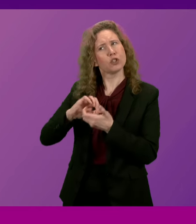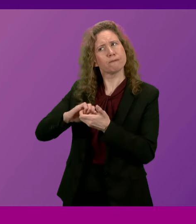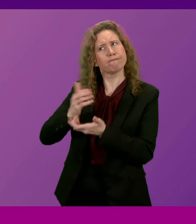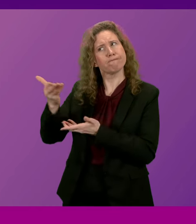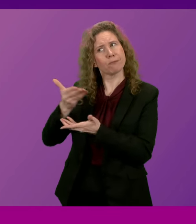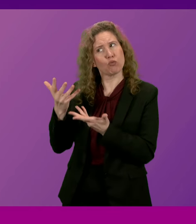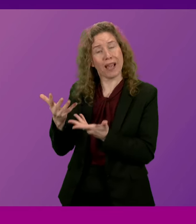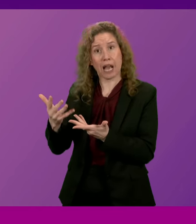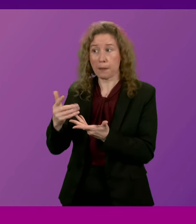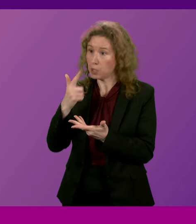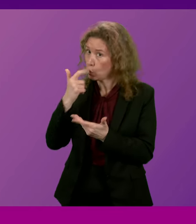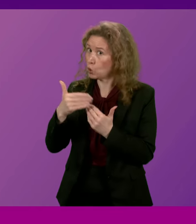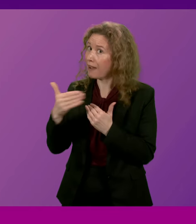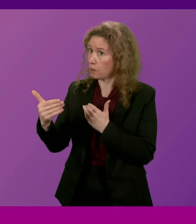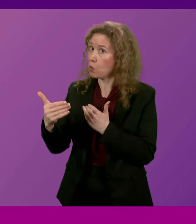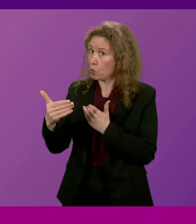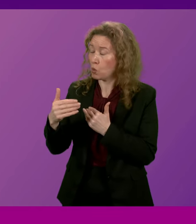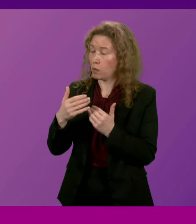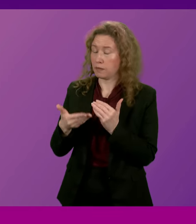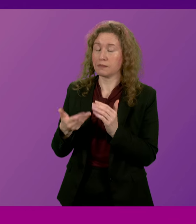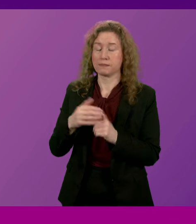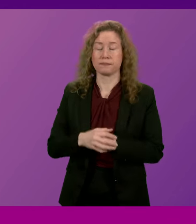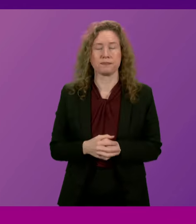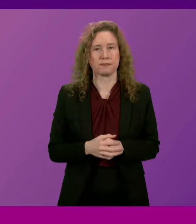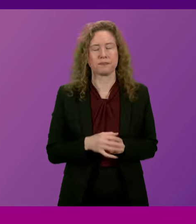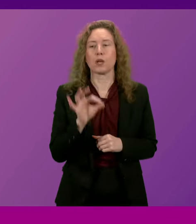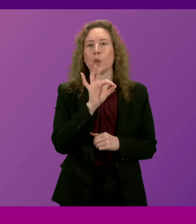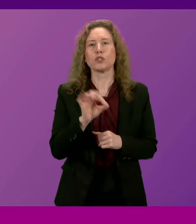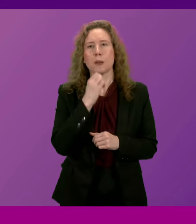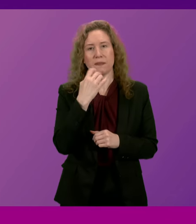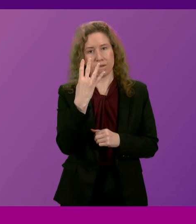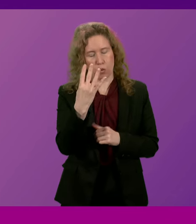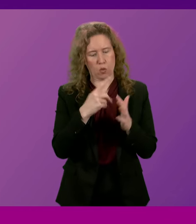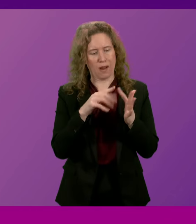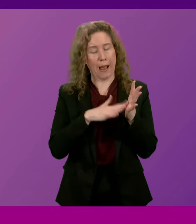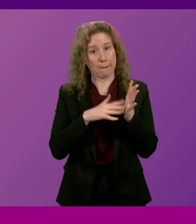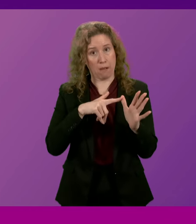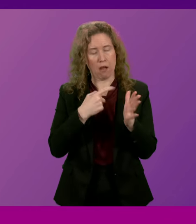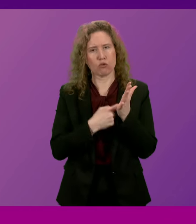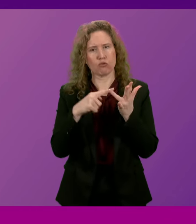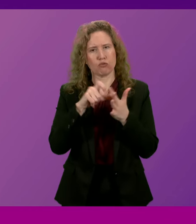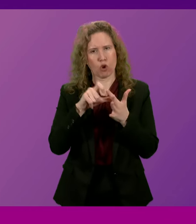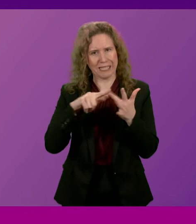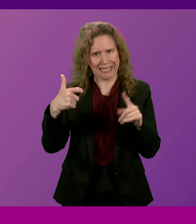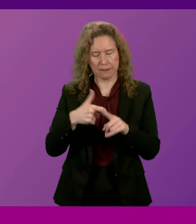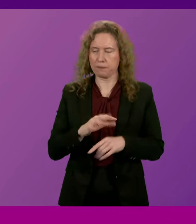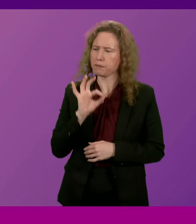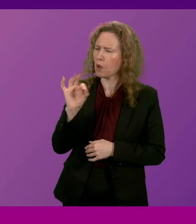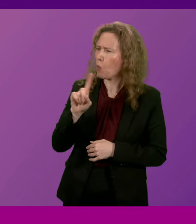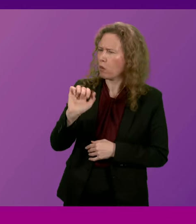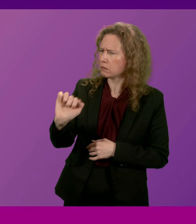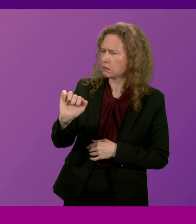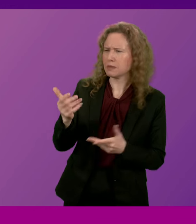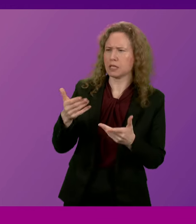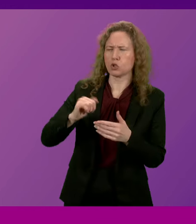now but they could go further in some other questions. Question number four, Emma Roddick. To ask the First Minister what discussions the Scottish